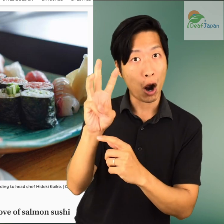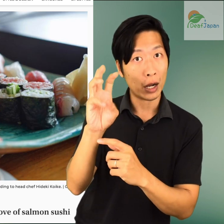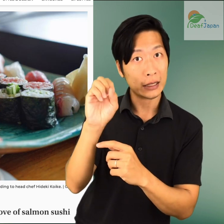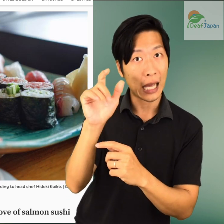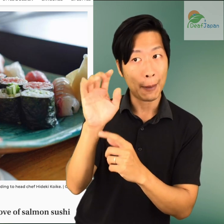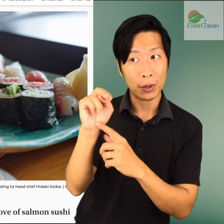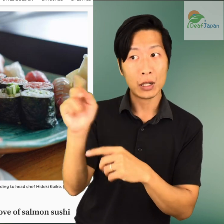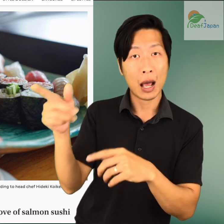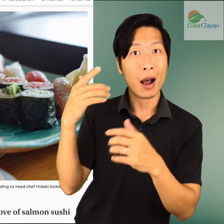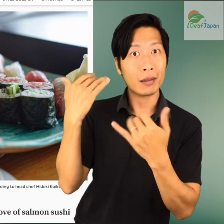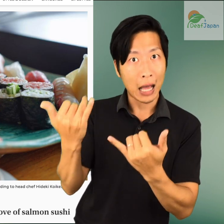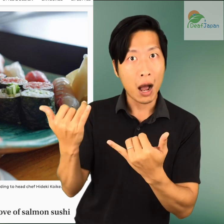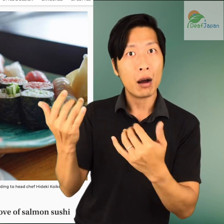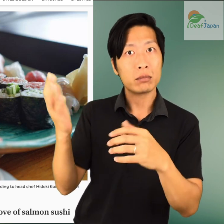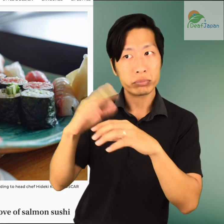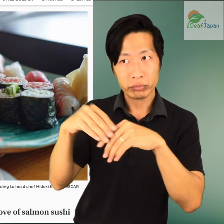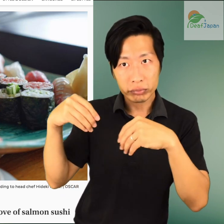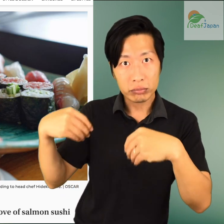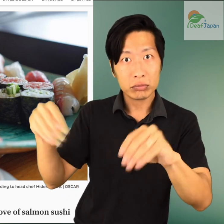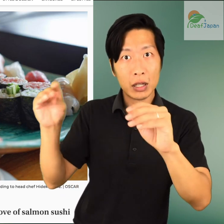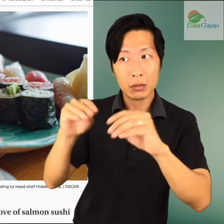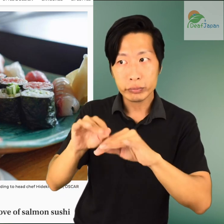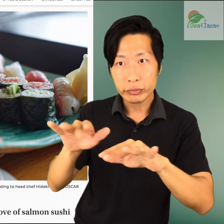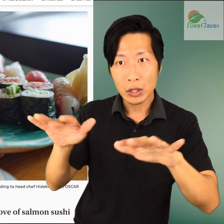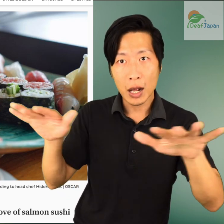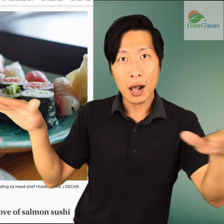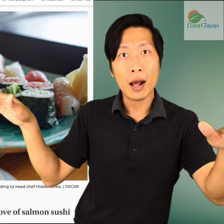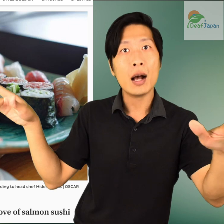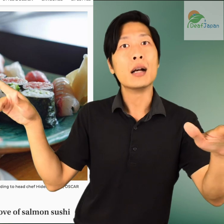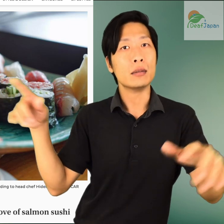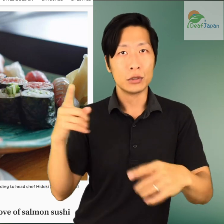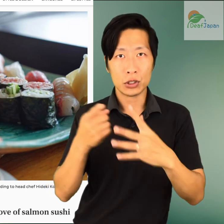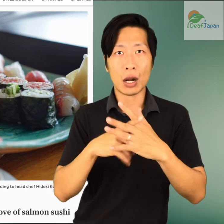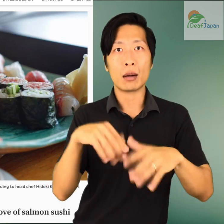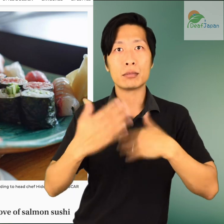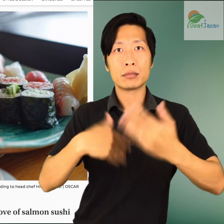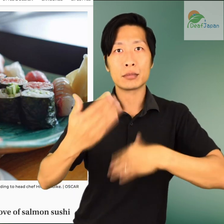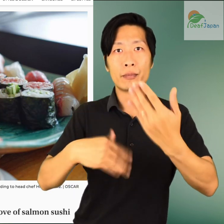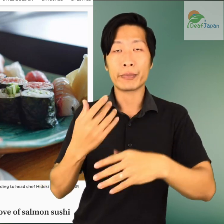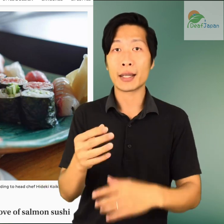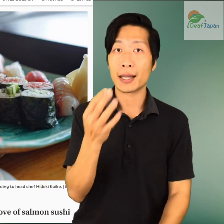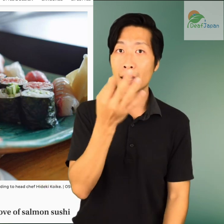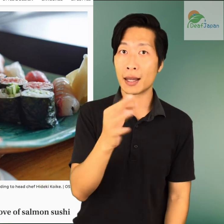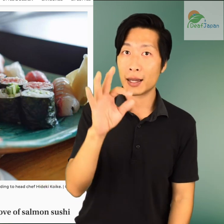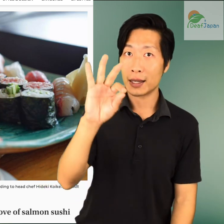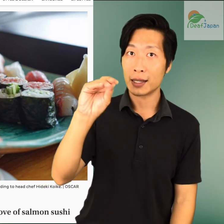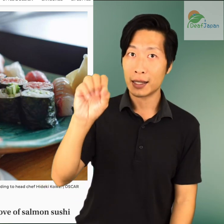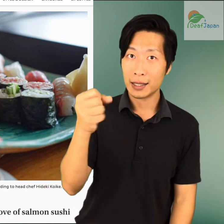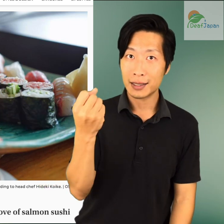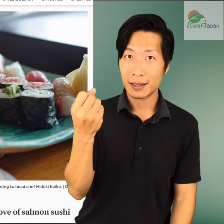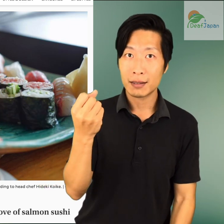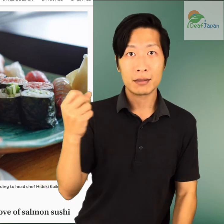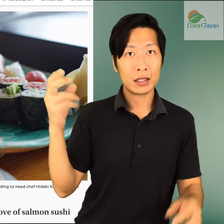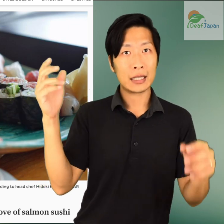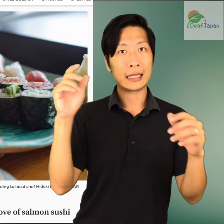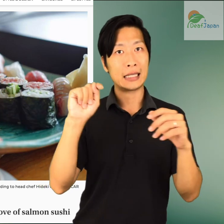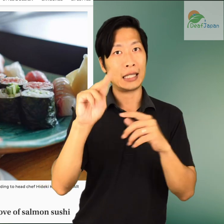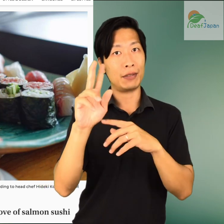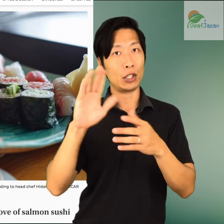salmon now on the market for consumption, the ball began rolling. In the 1990s, Japanese cooking show, Iron